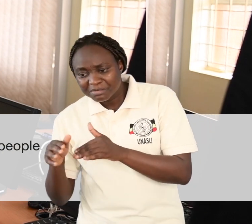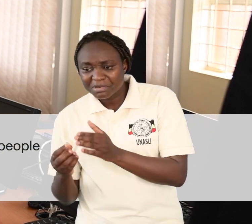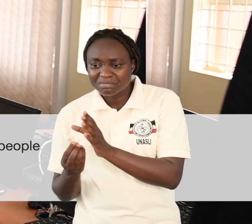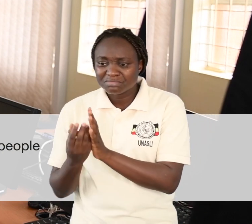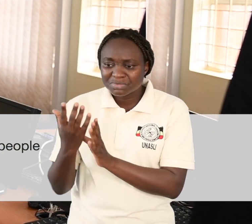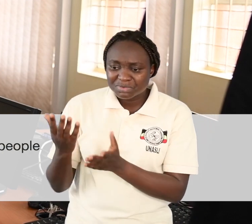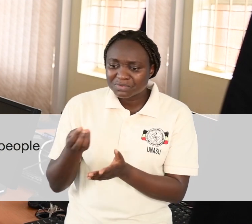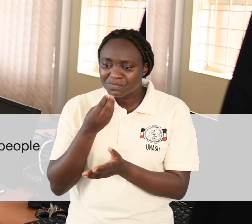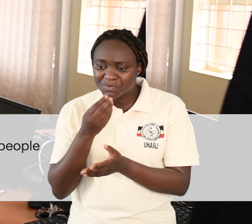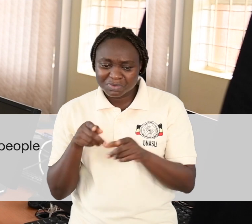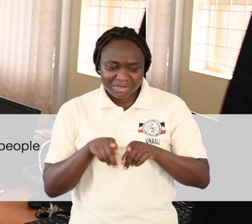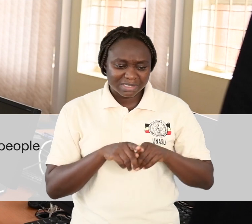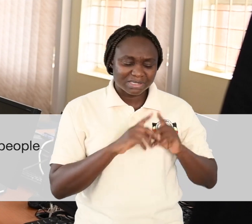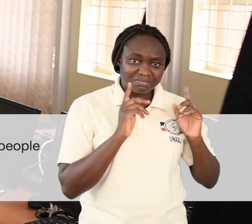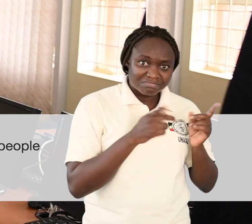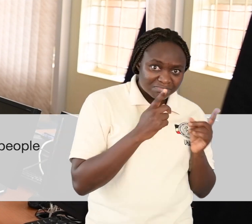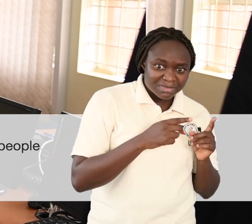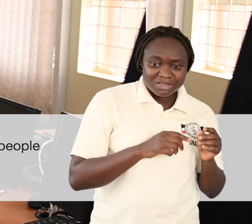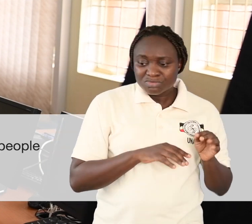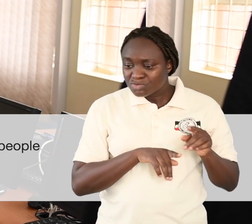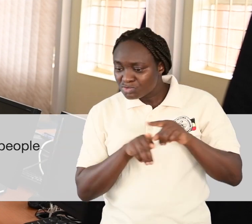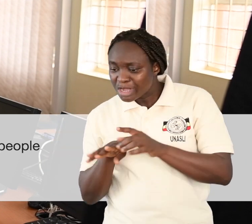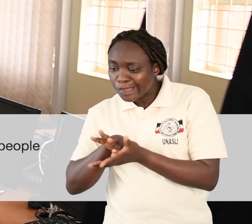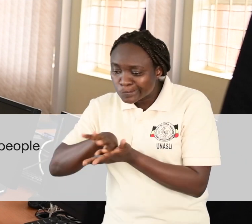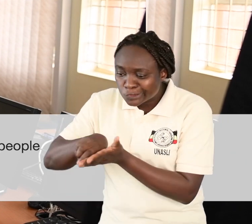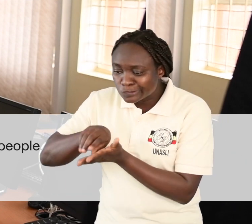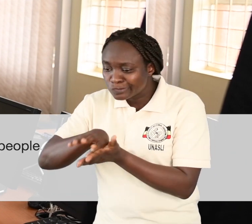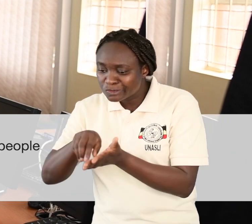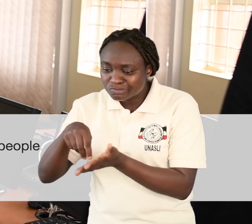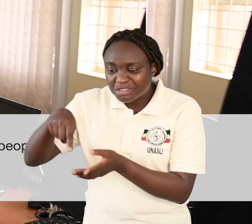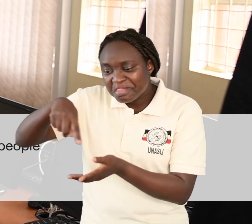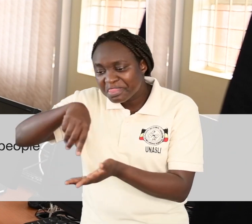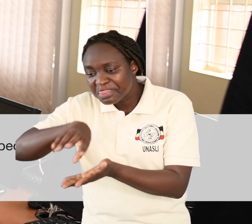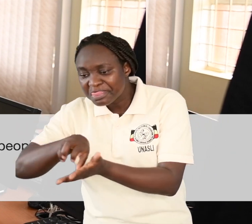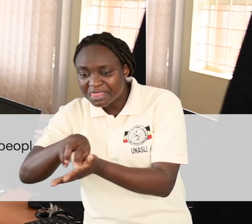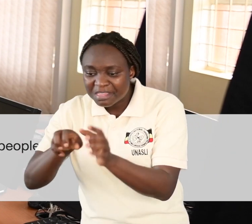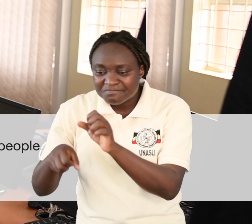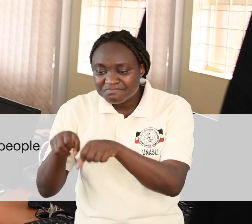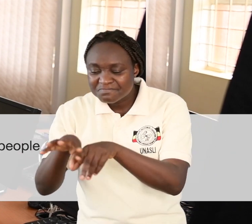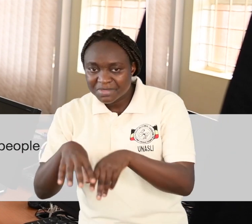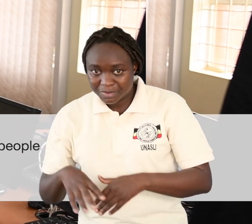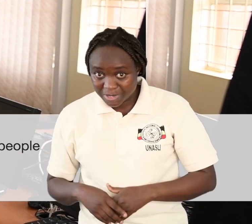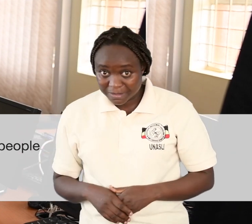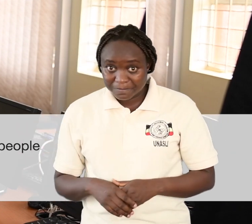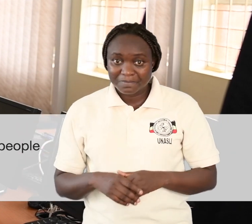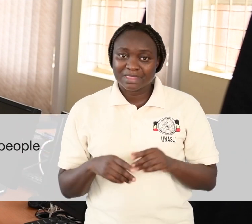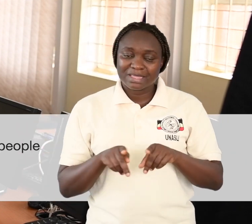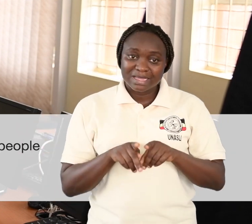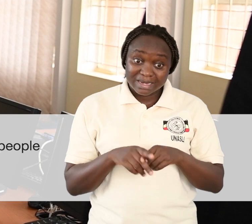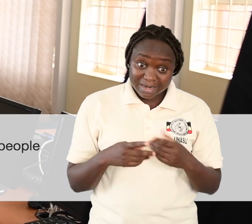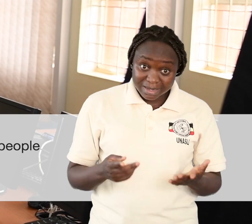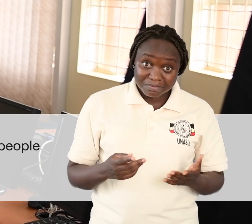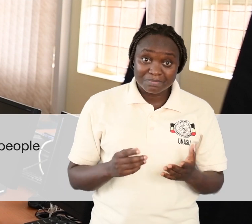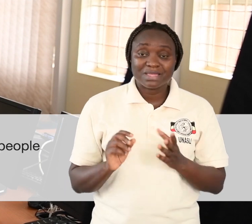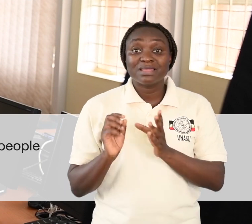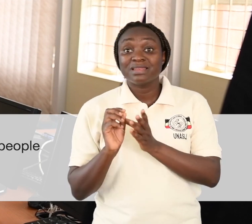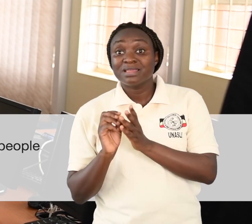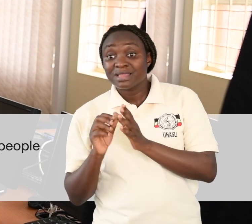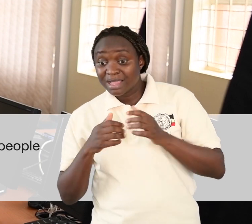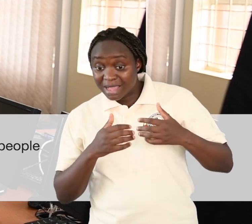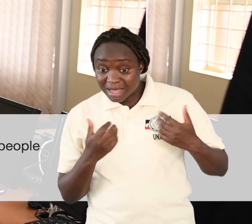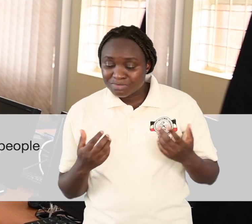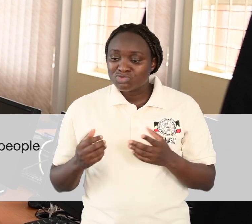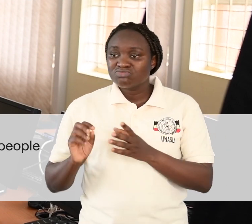the animals get food. And eventually, the animals and plants in the garden